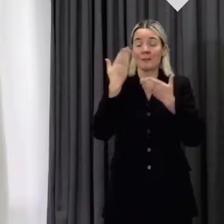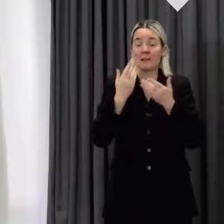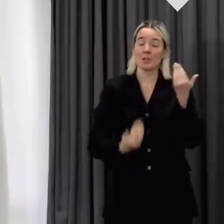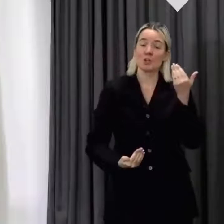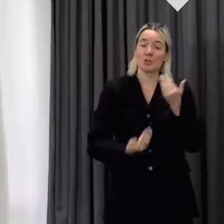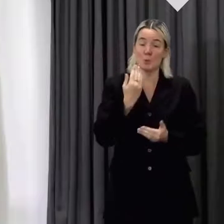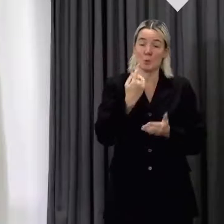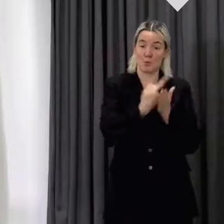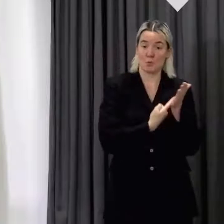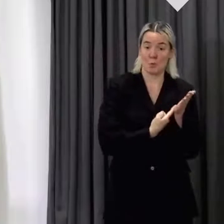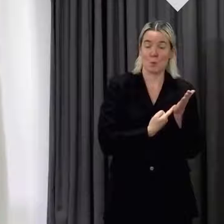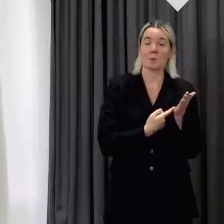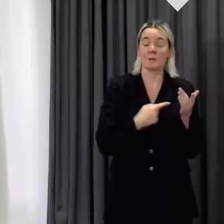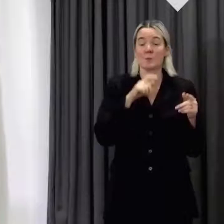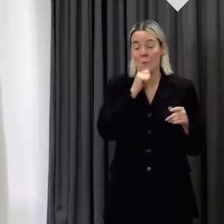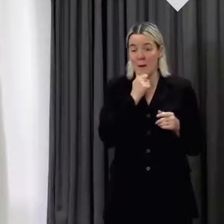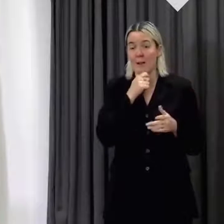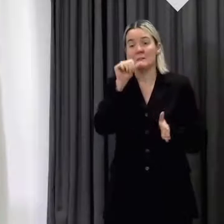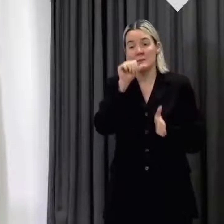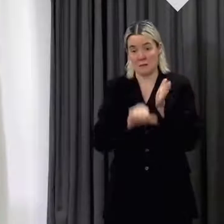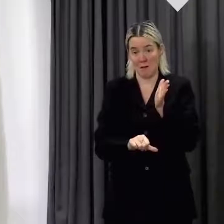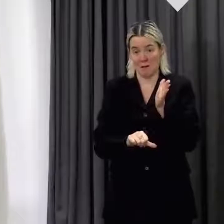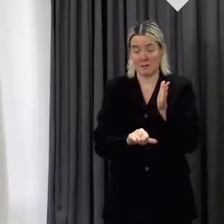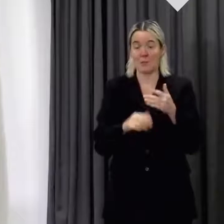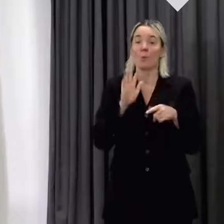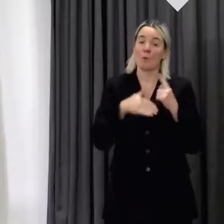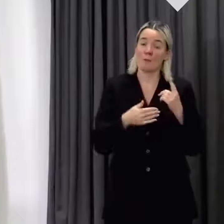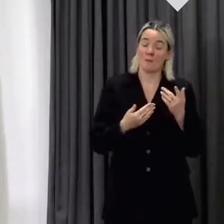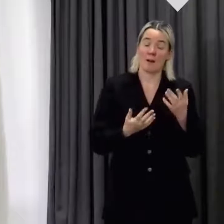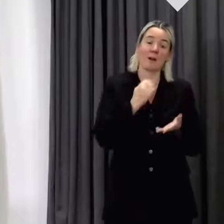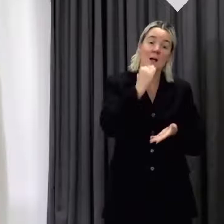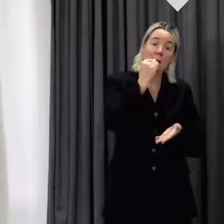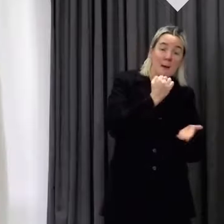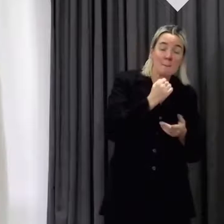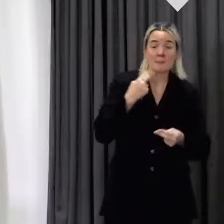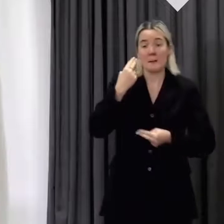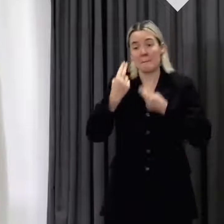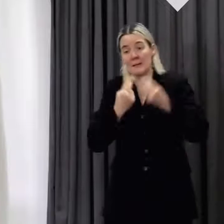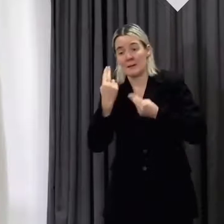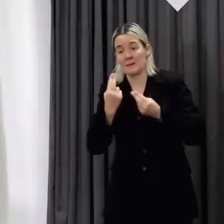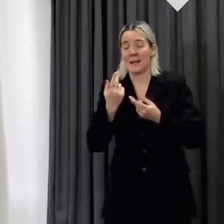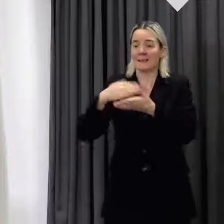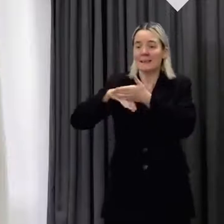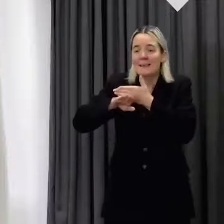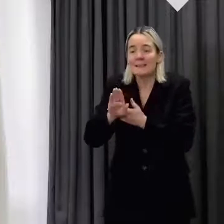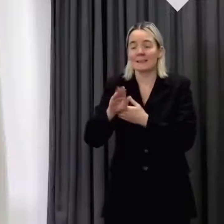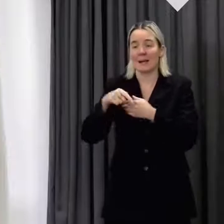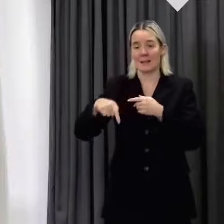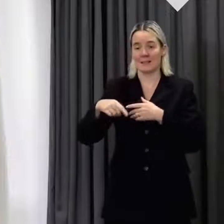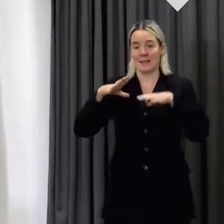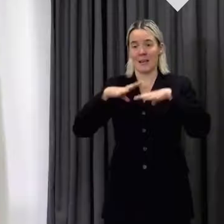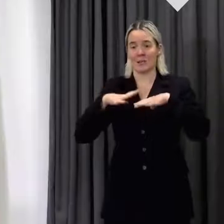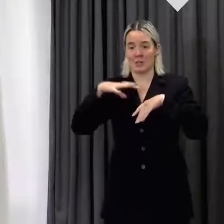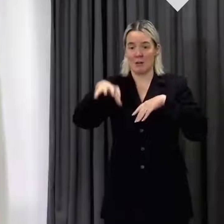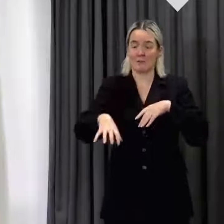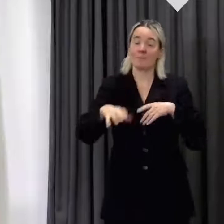hospitality and indoor entertainment attractions. Pubs, bars, restaurants and cafes will have to close by